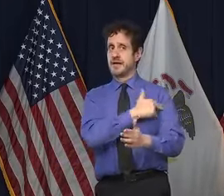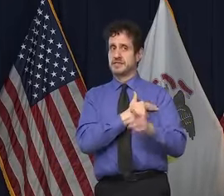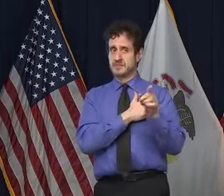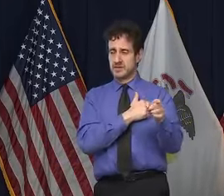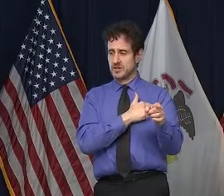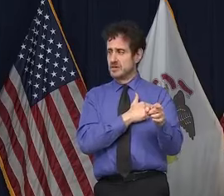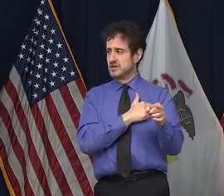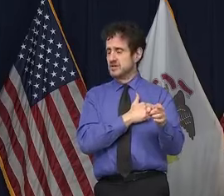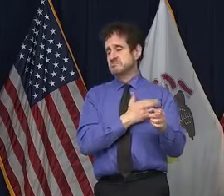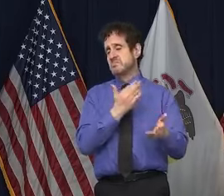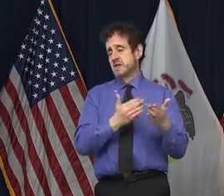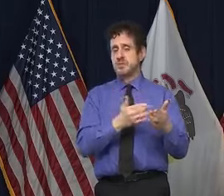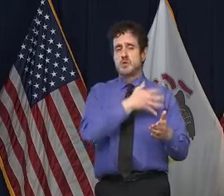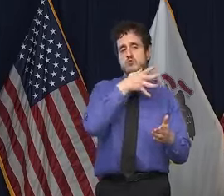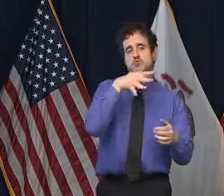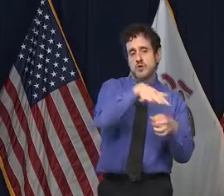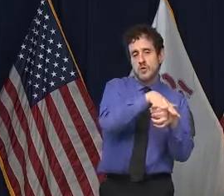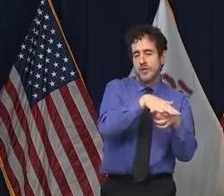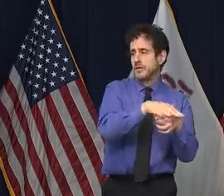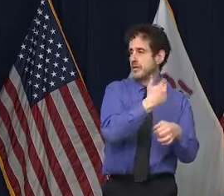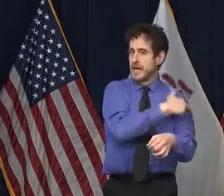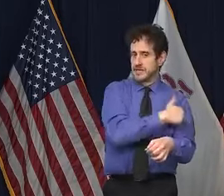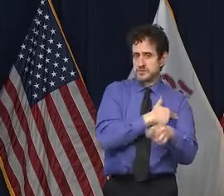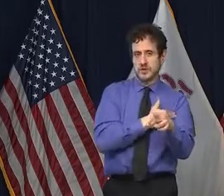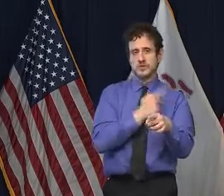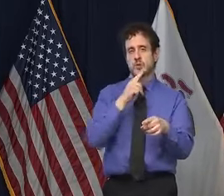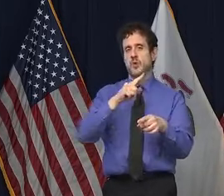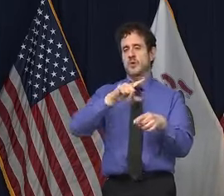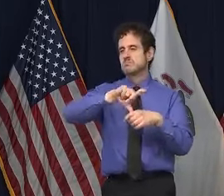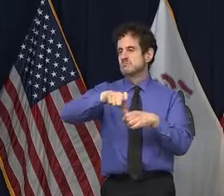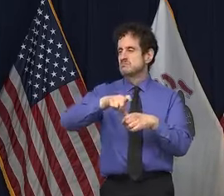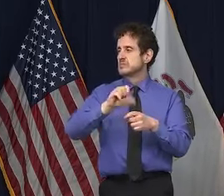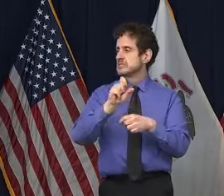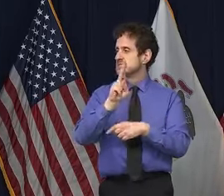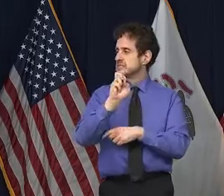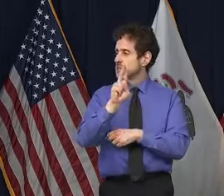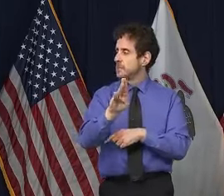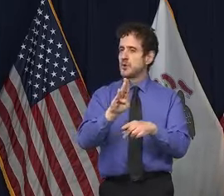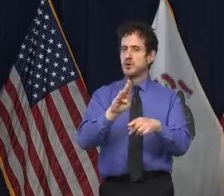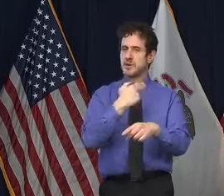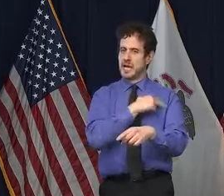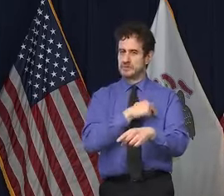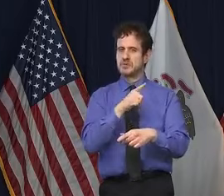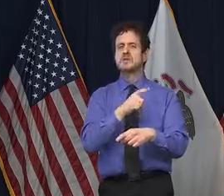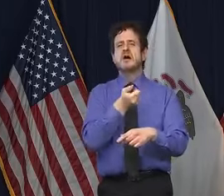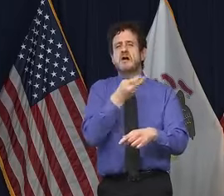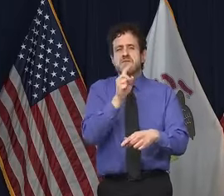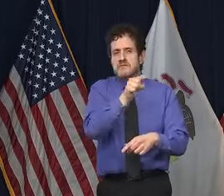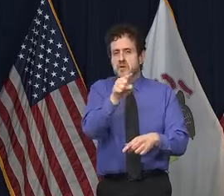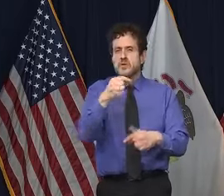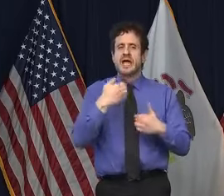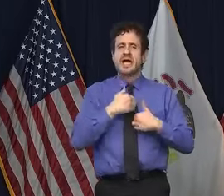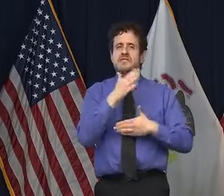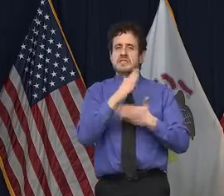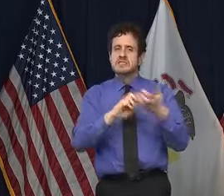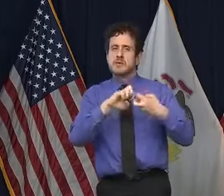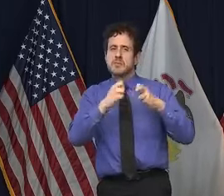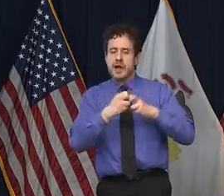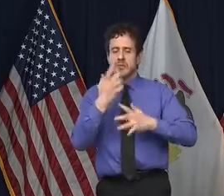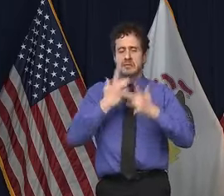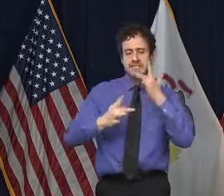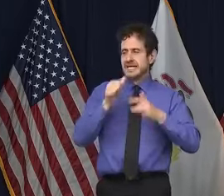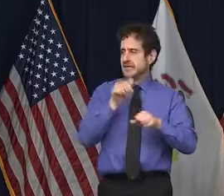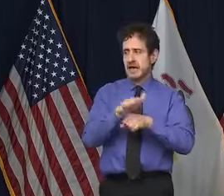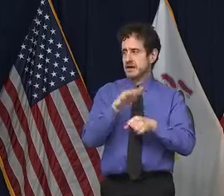be ex-urban or rural hospitals that we've heard from that are having some staffing shortage or some difficulty